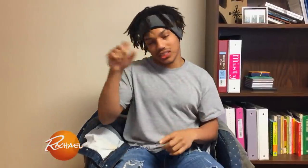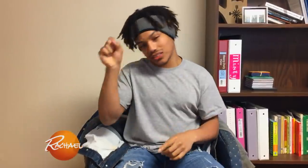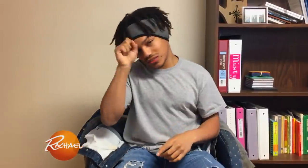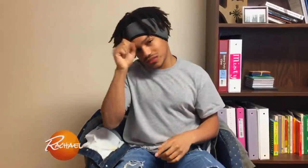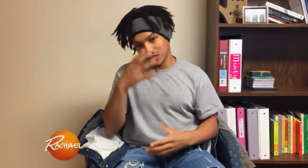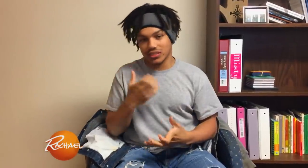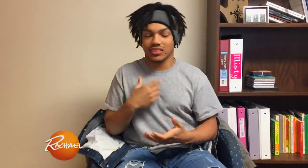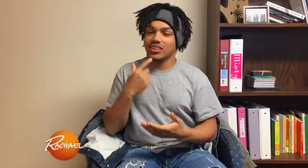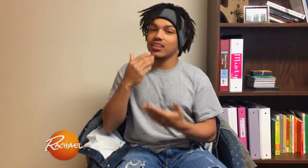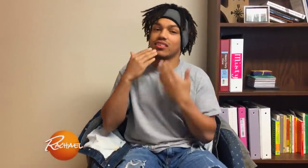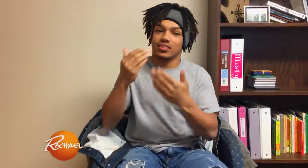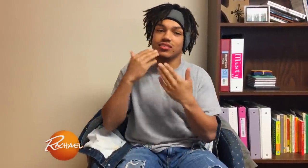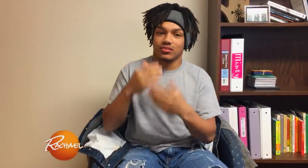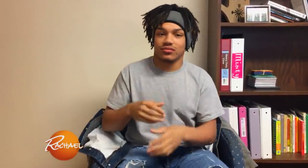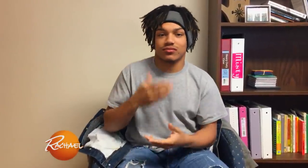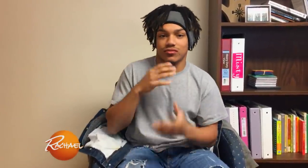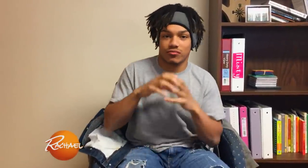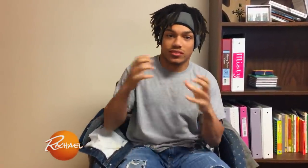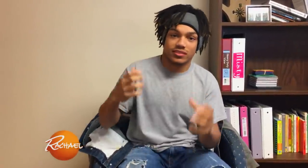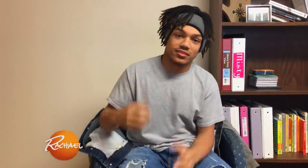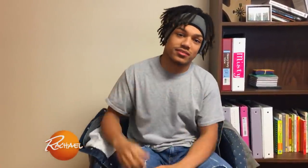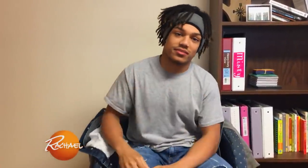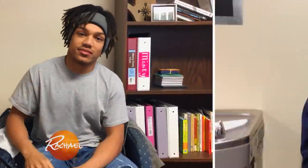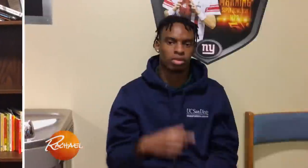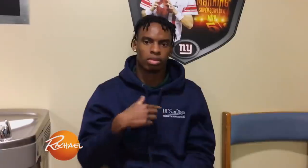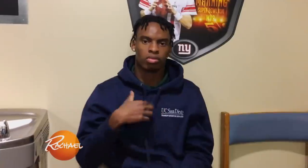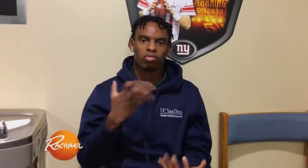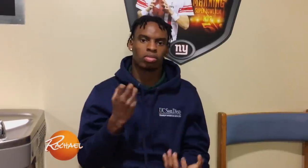Thank you again so much.